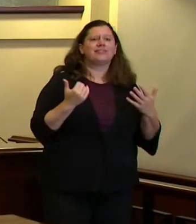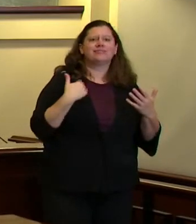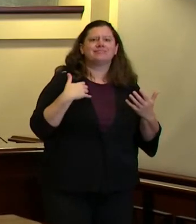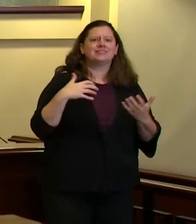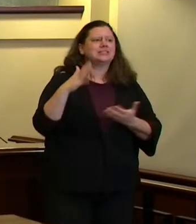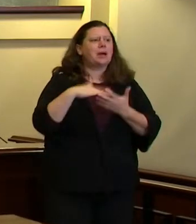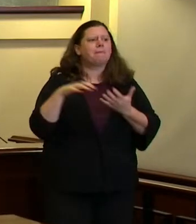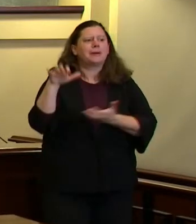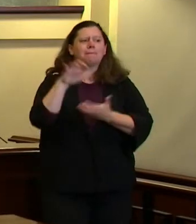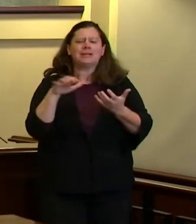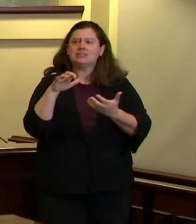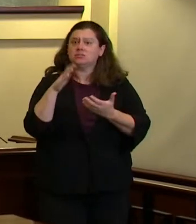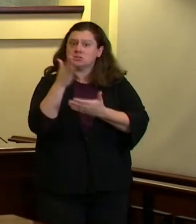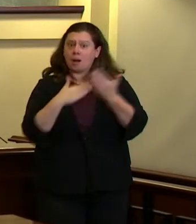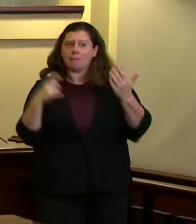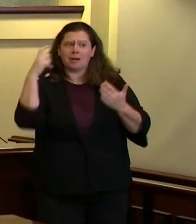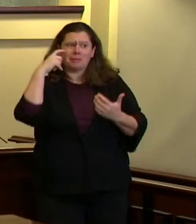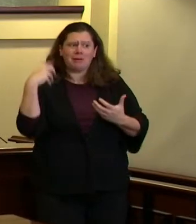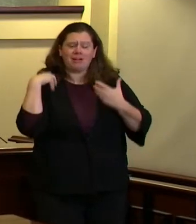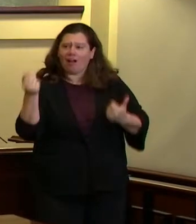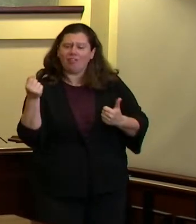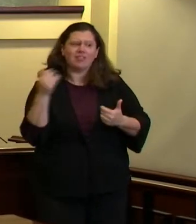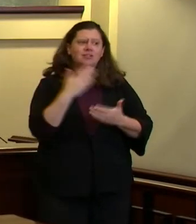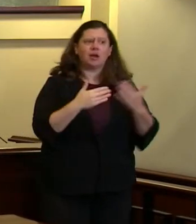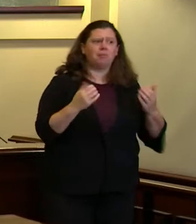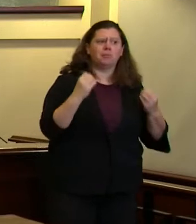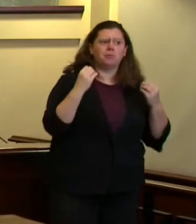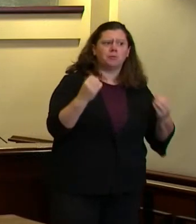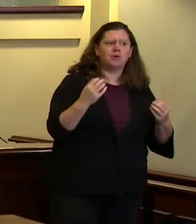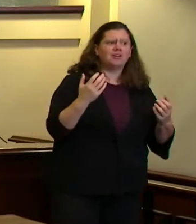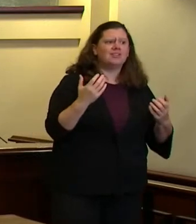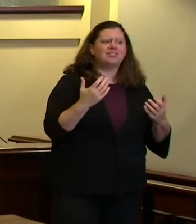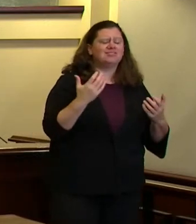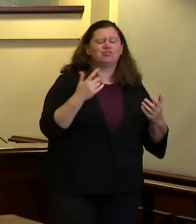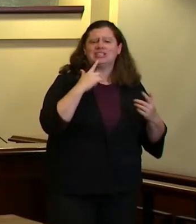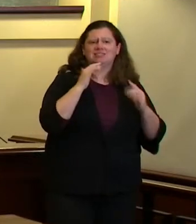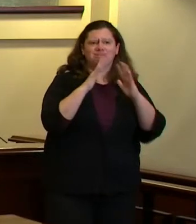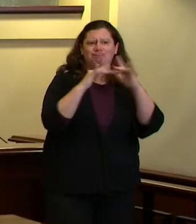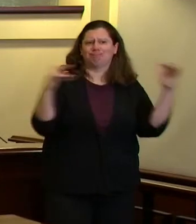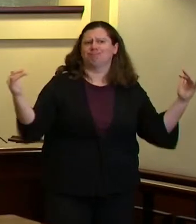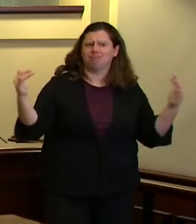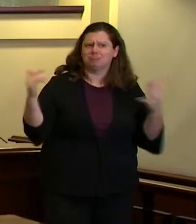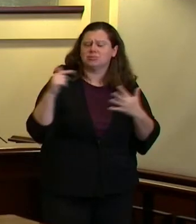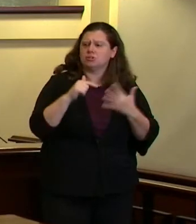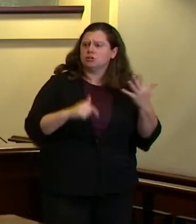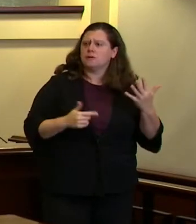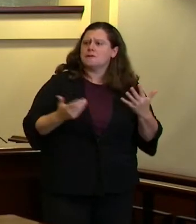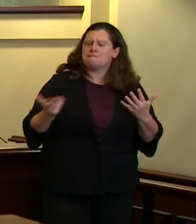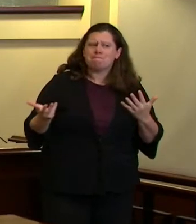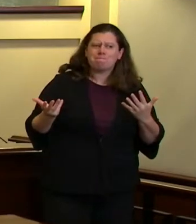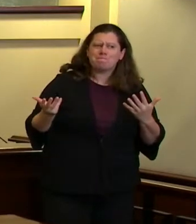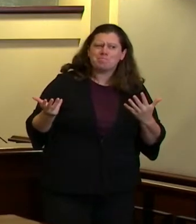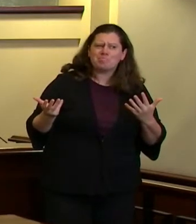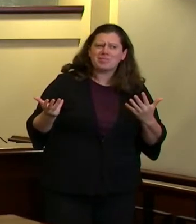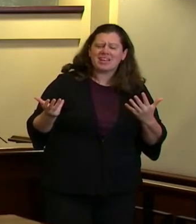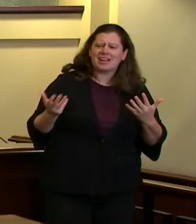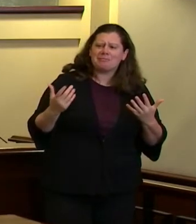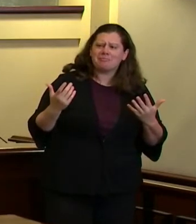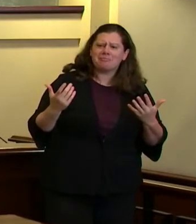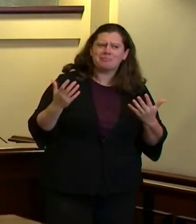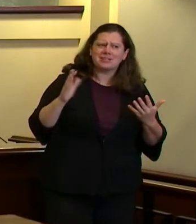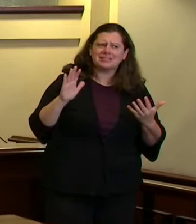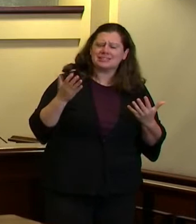health and regular health care but at the same time some of their findings it seems like from 2019